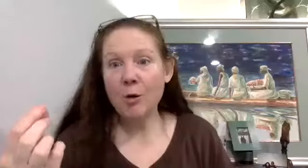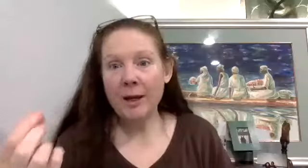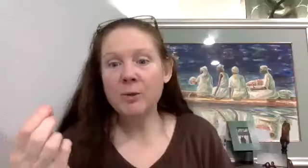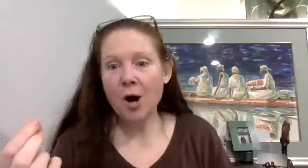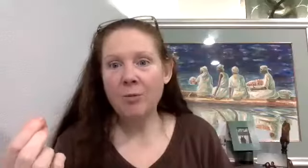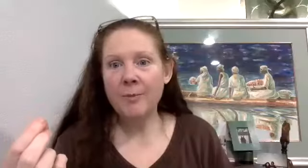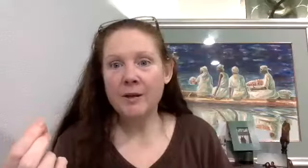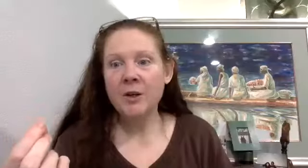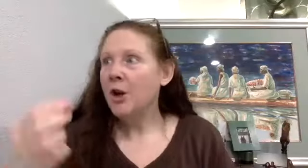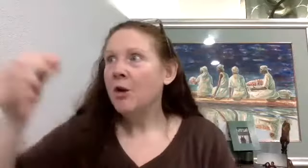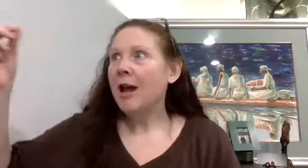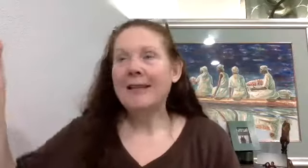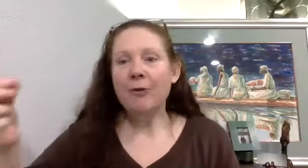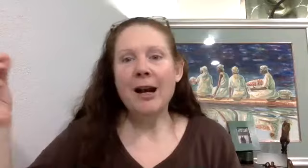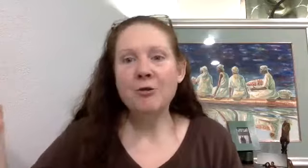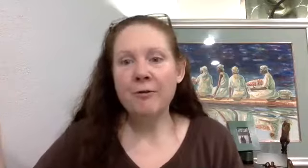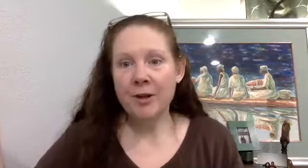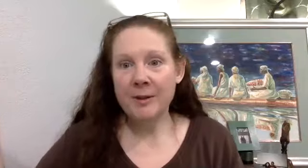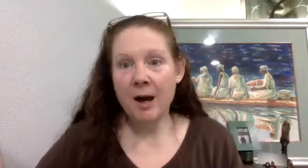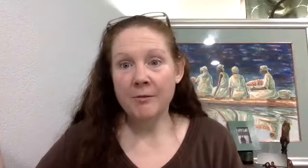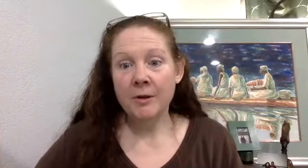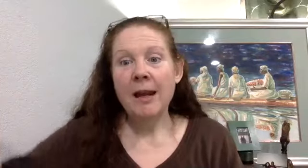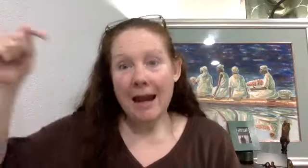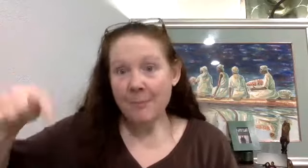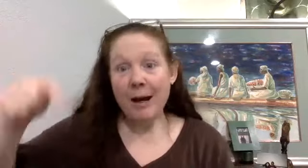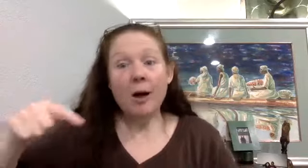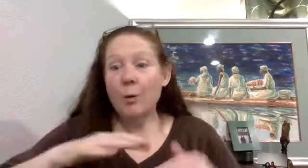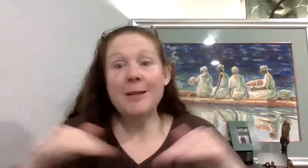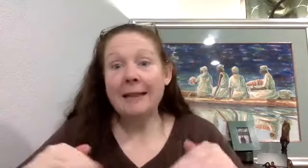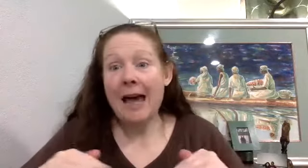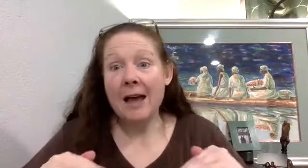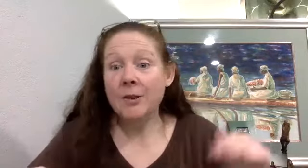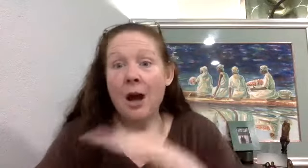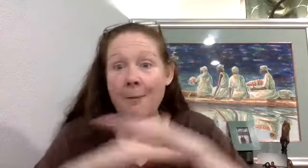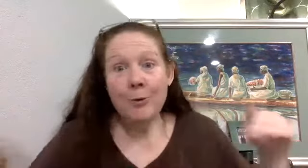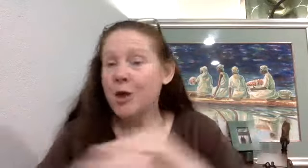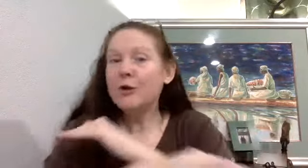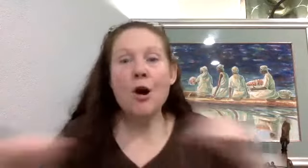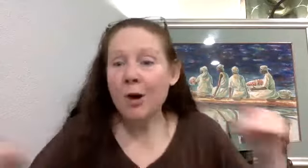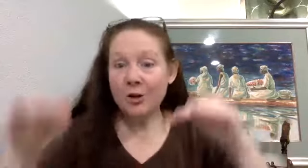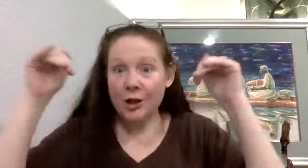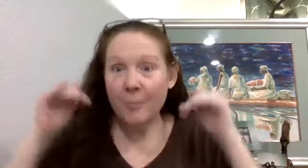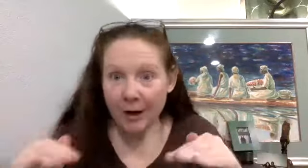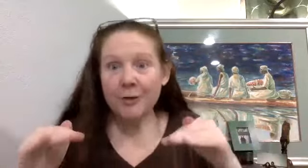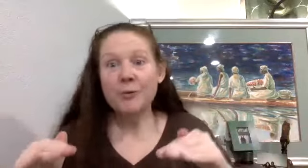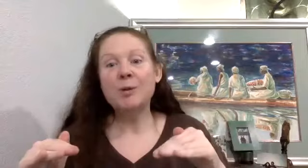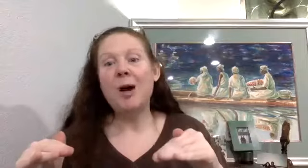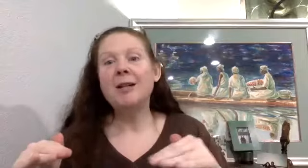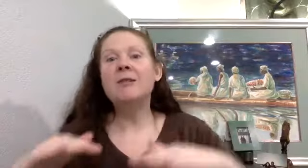problem is, it's every country for themselves. In America, we're dead last. I mean, there's no question that America is responding to the